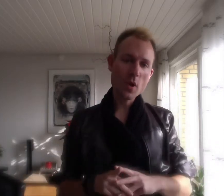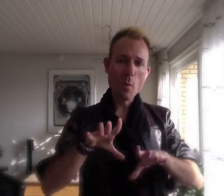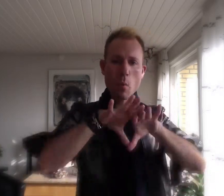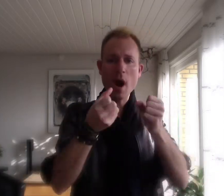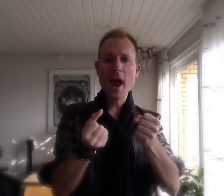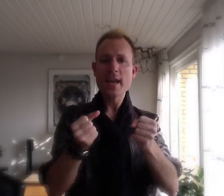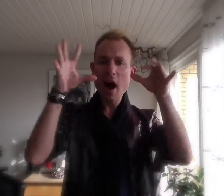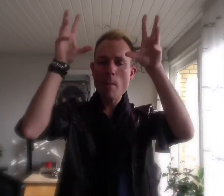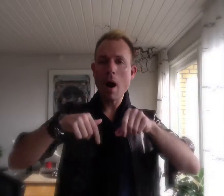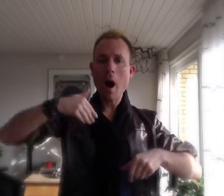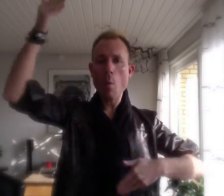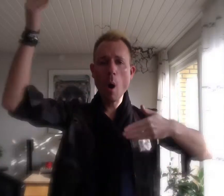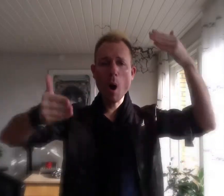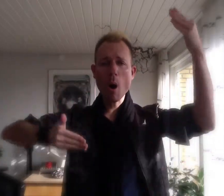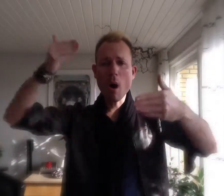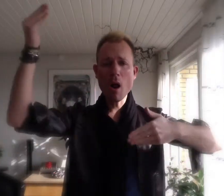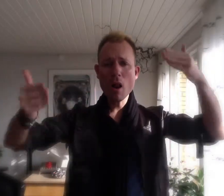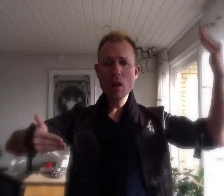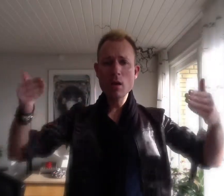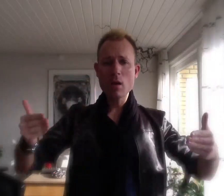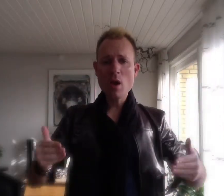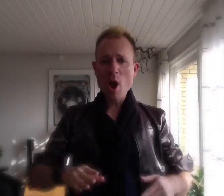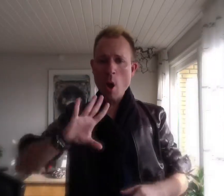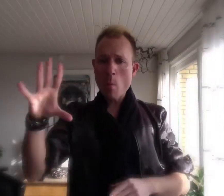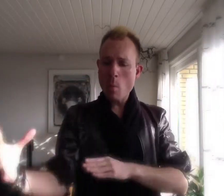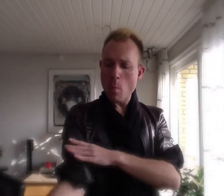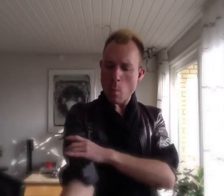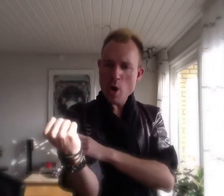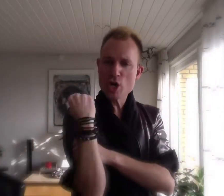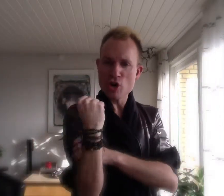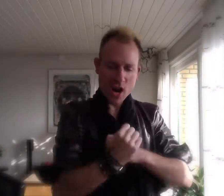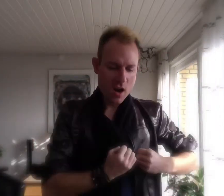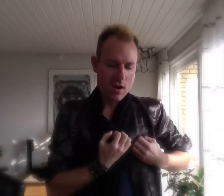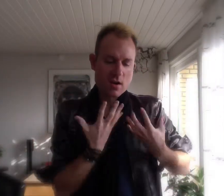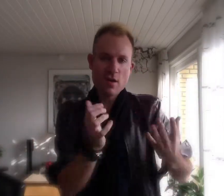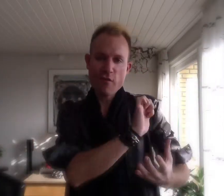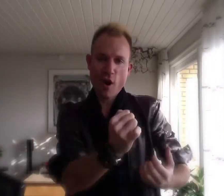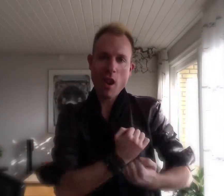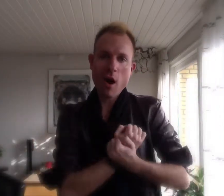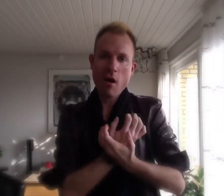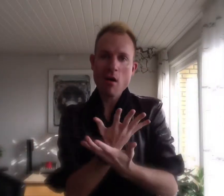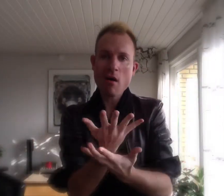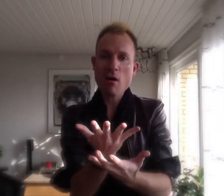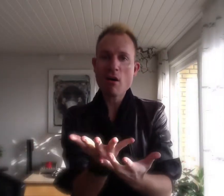break down my walls With the strength of your love